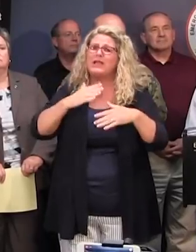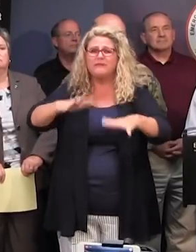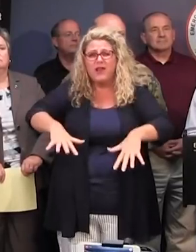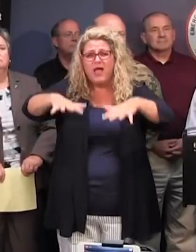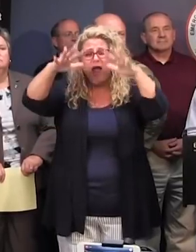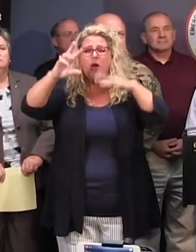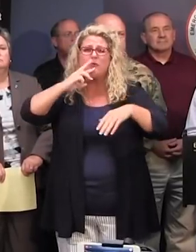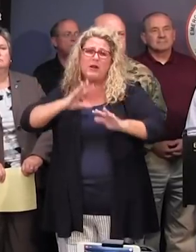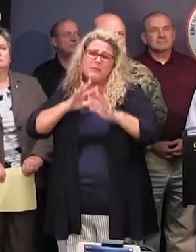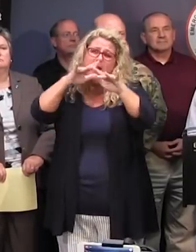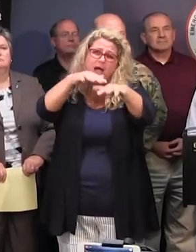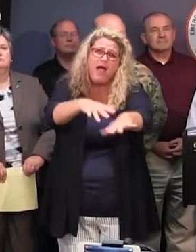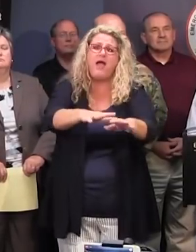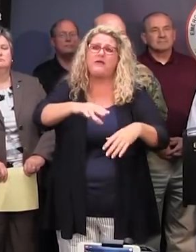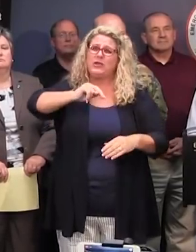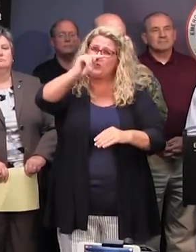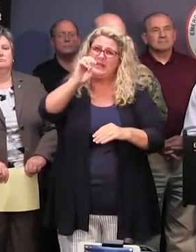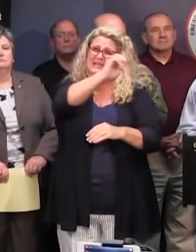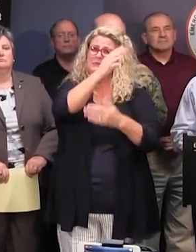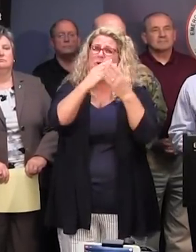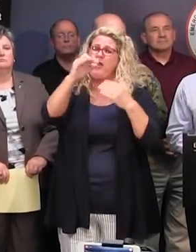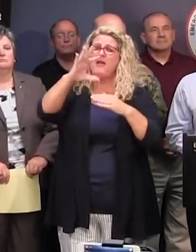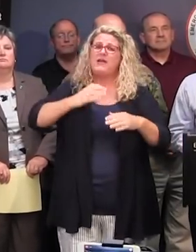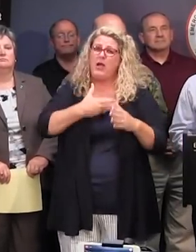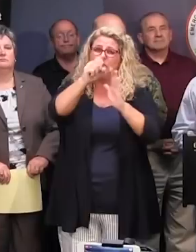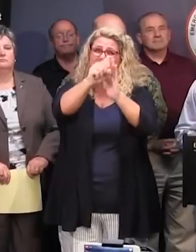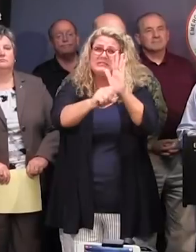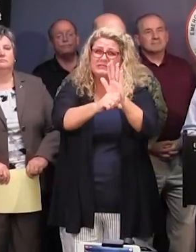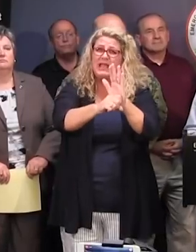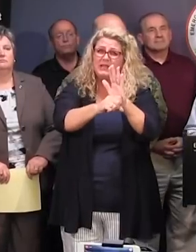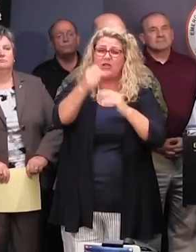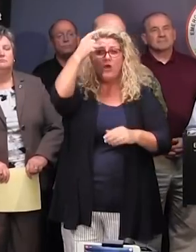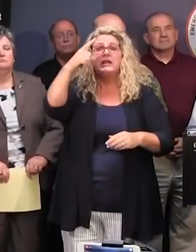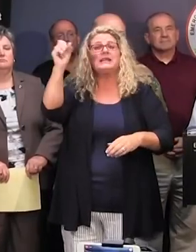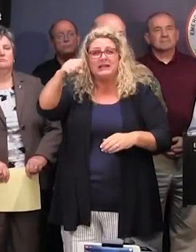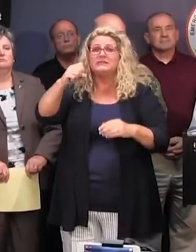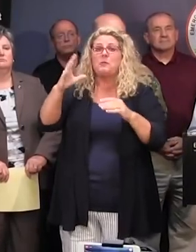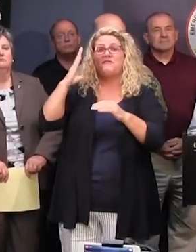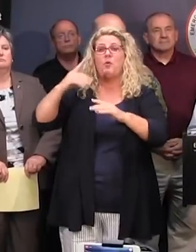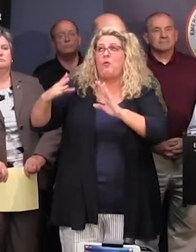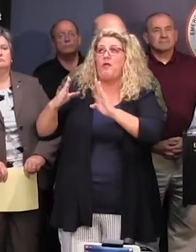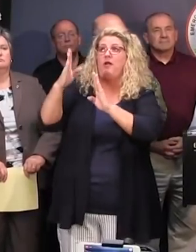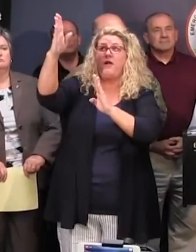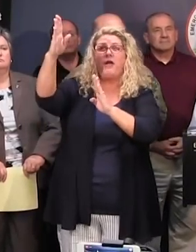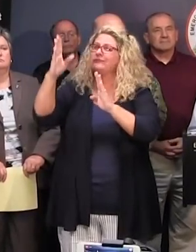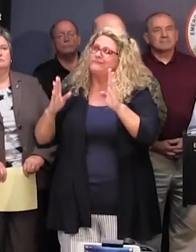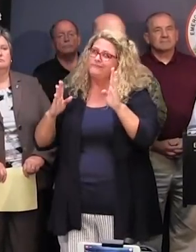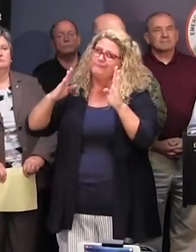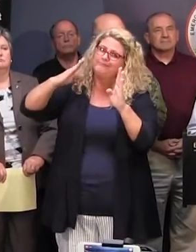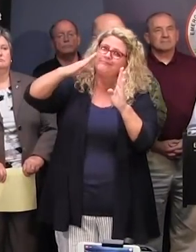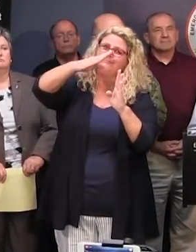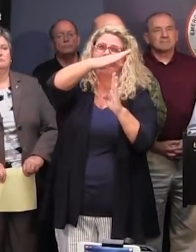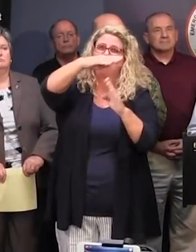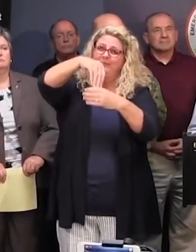flooding rainfall across the northeast part of the state. The forecast track of Florence has shifted farther south into South Carolina since yesterday,